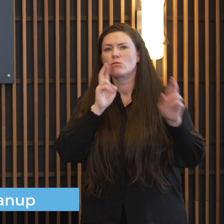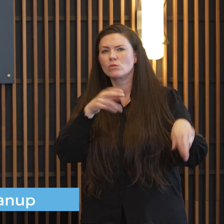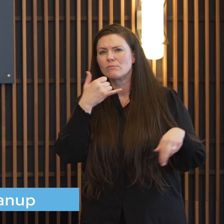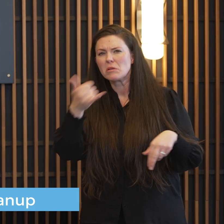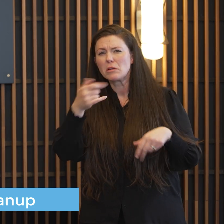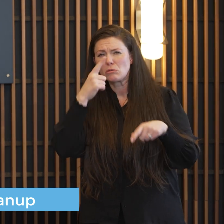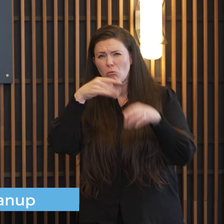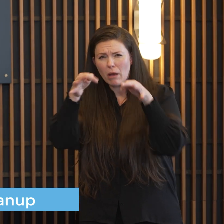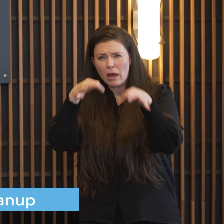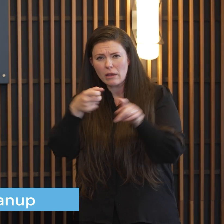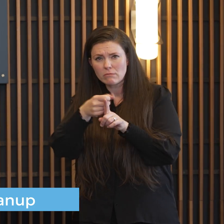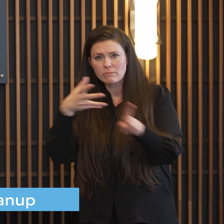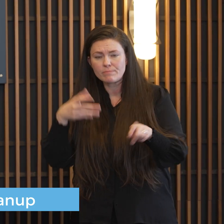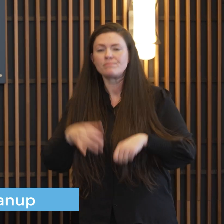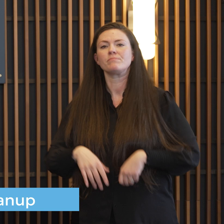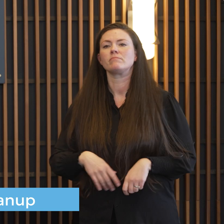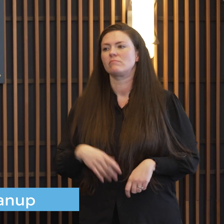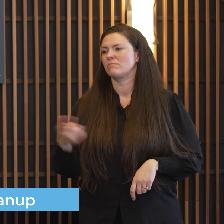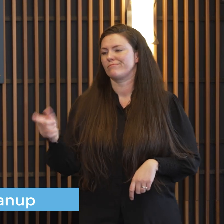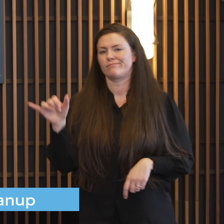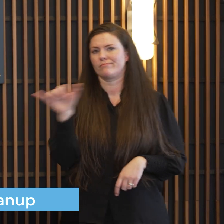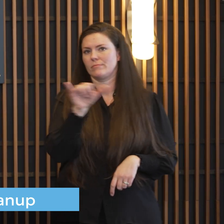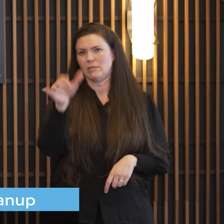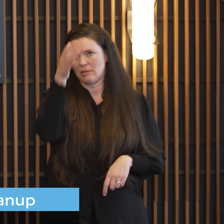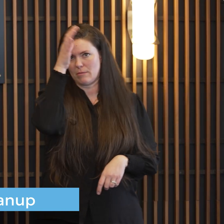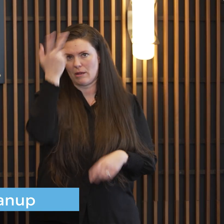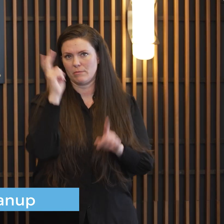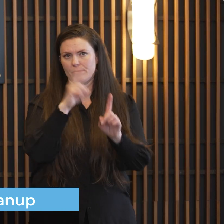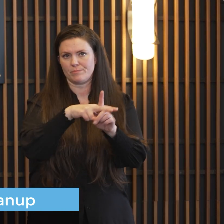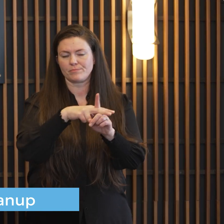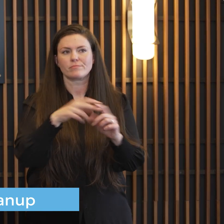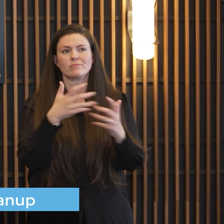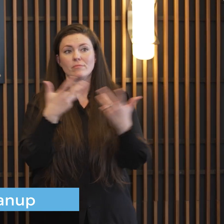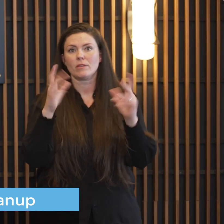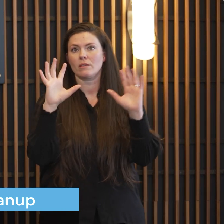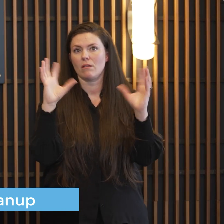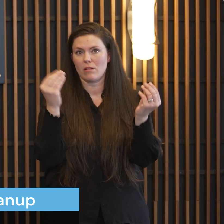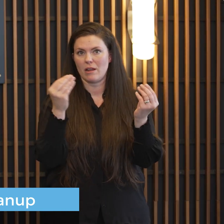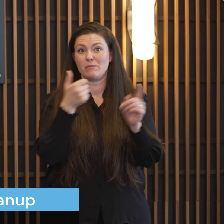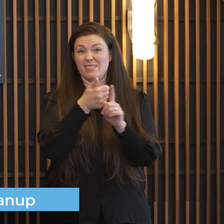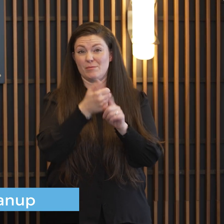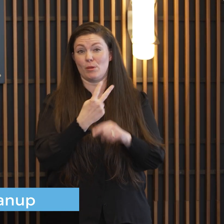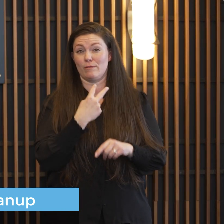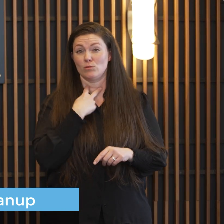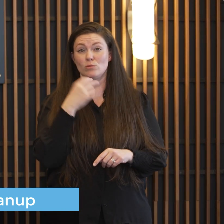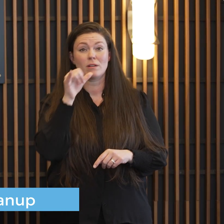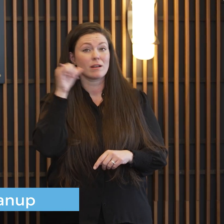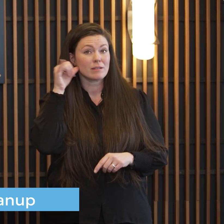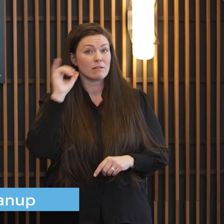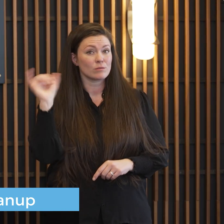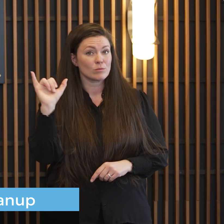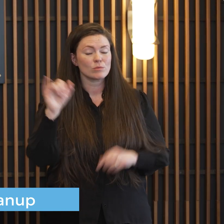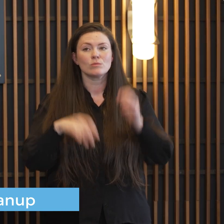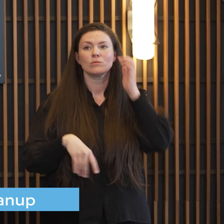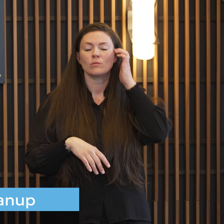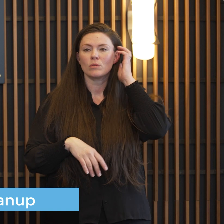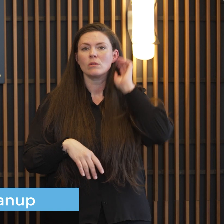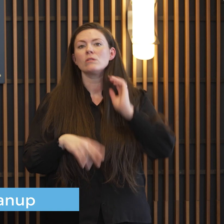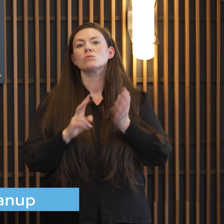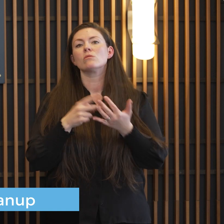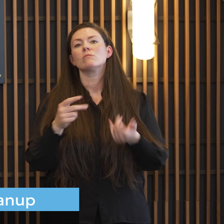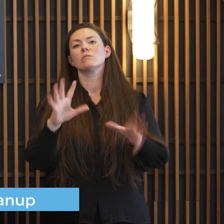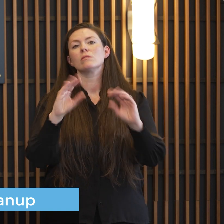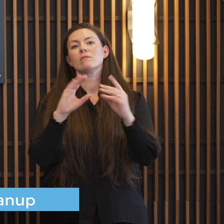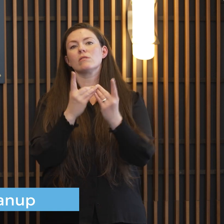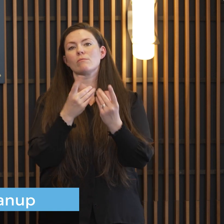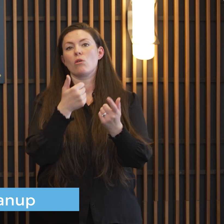you know i mean the same thing um a lot of ambulances were getting stuck and so uh the fire